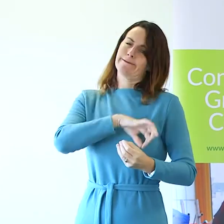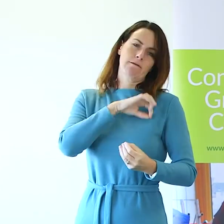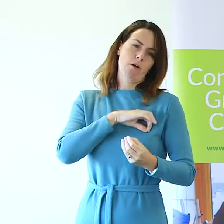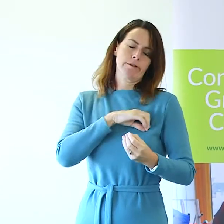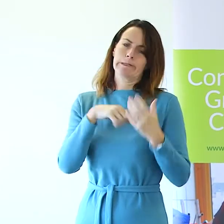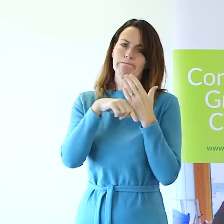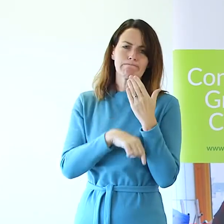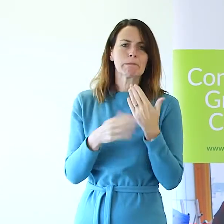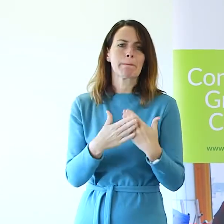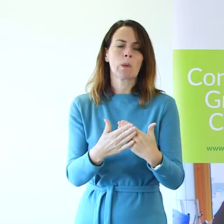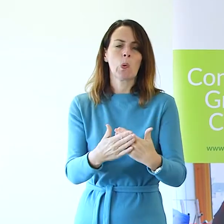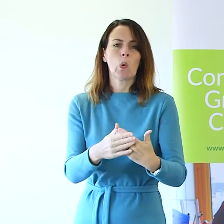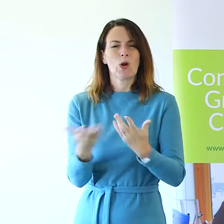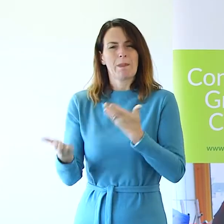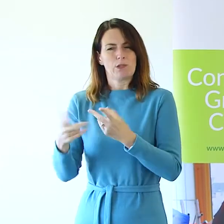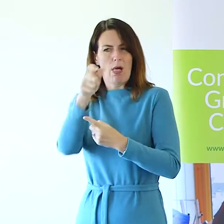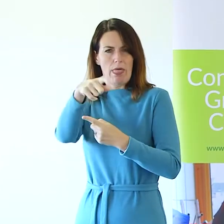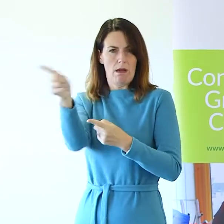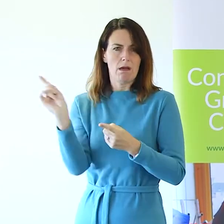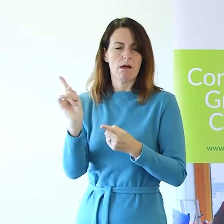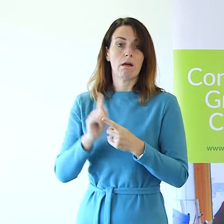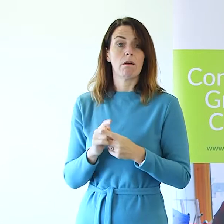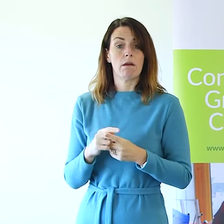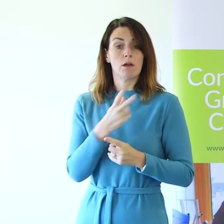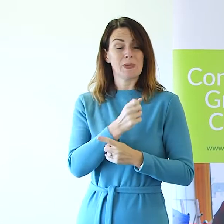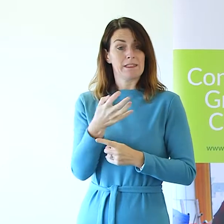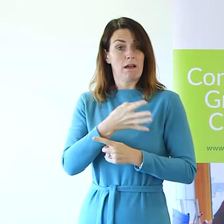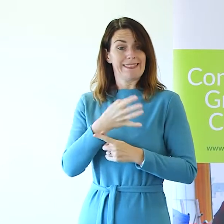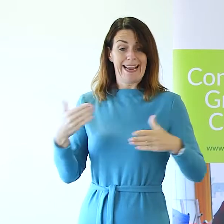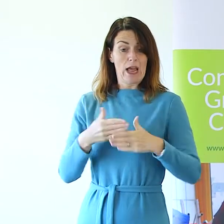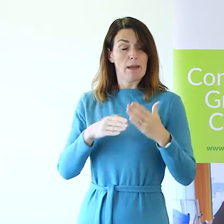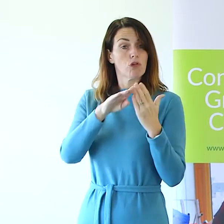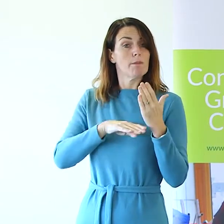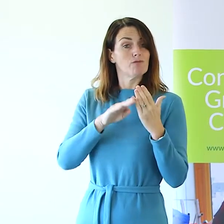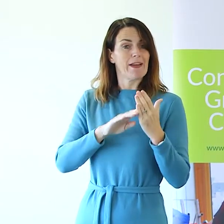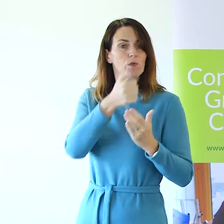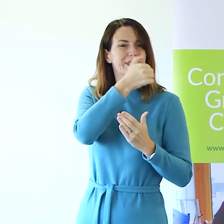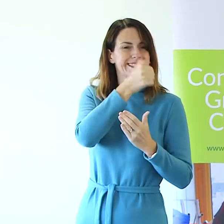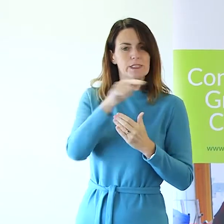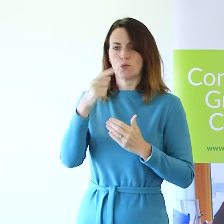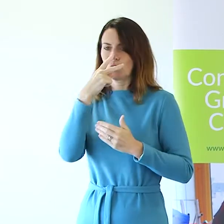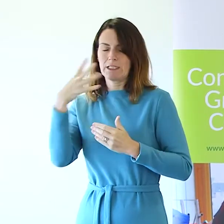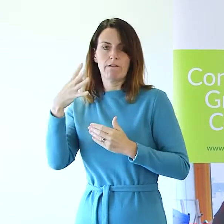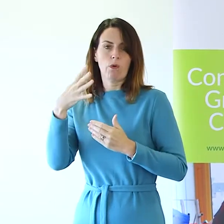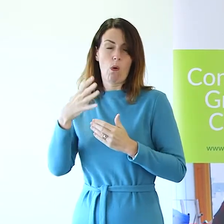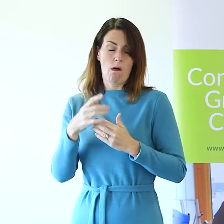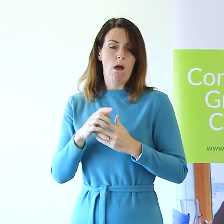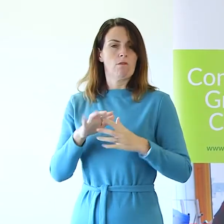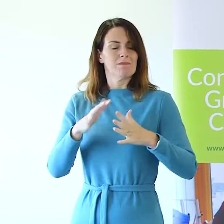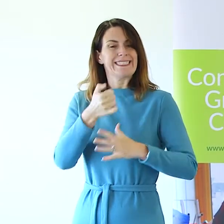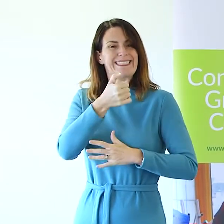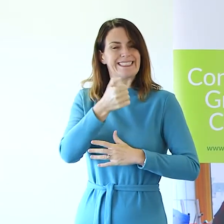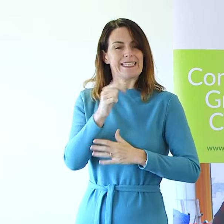peers. In 2019, the unemployment rate for 16 to 24 year olds was 16